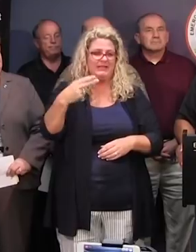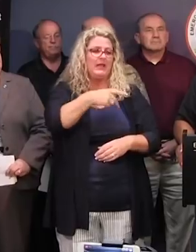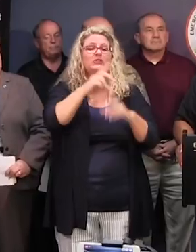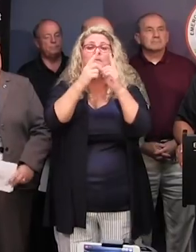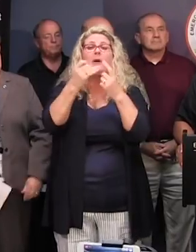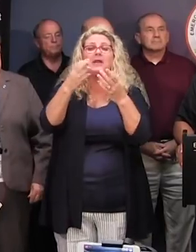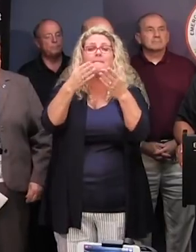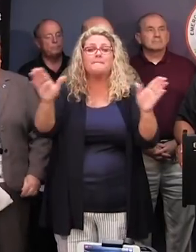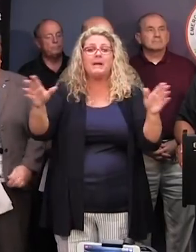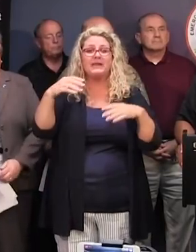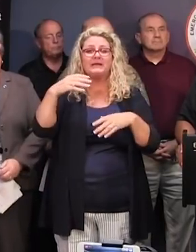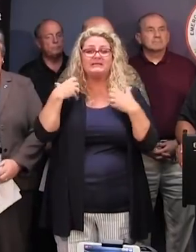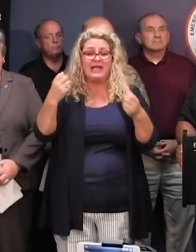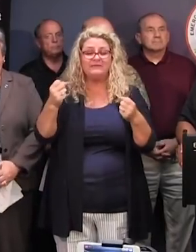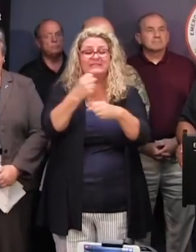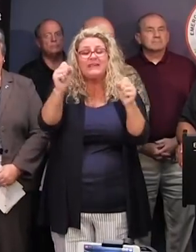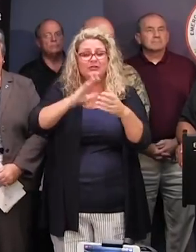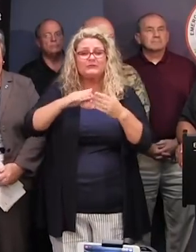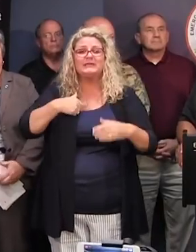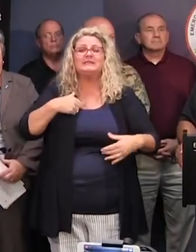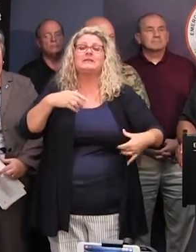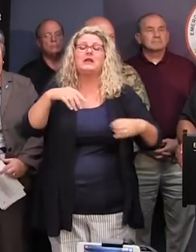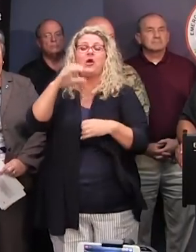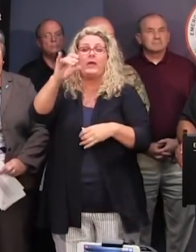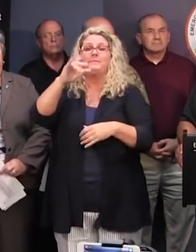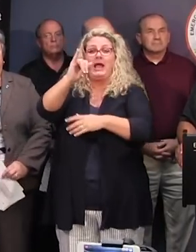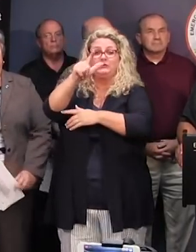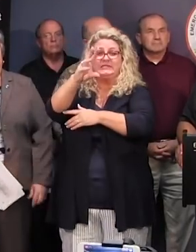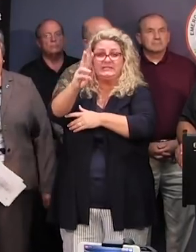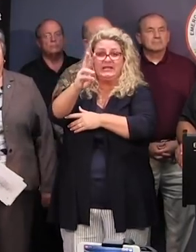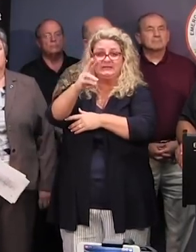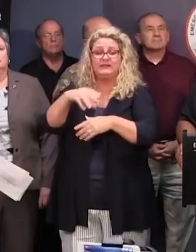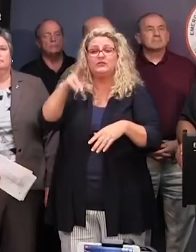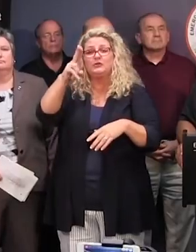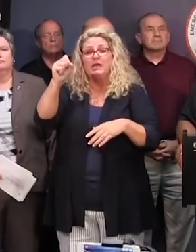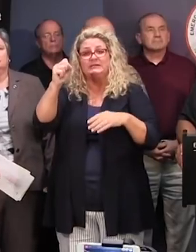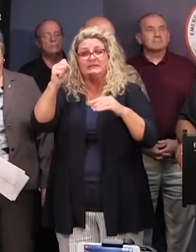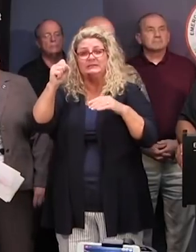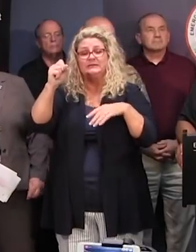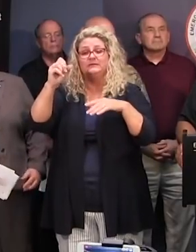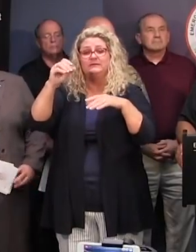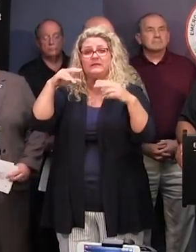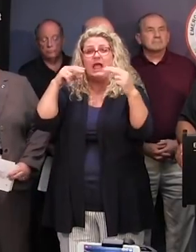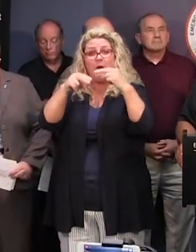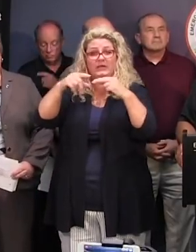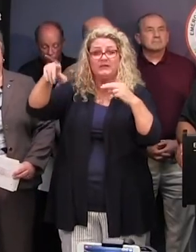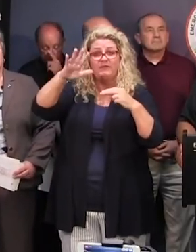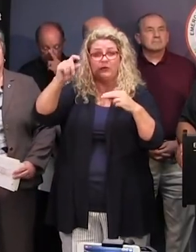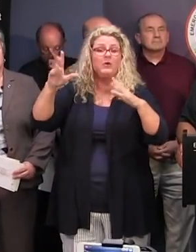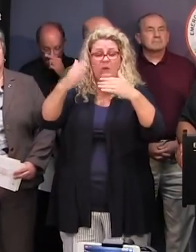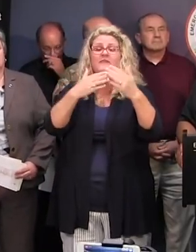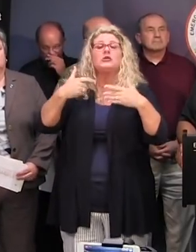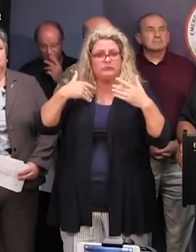Our I-26 and U.S. 501 lane reversal routes are operating very well. However, we did have